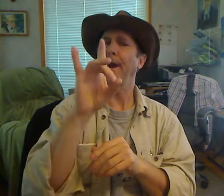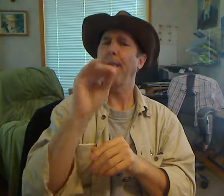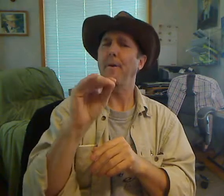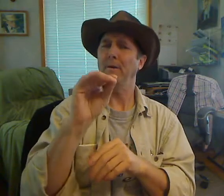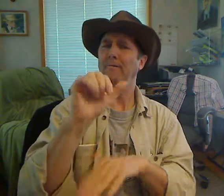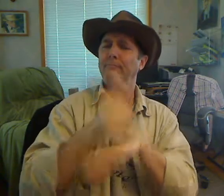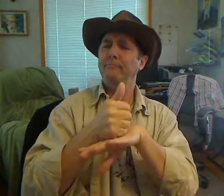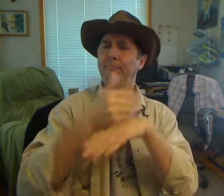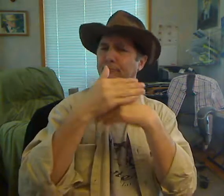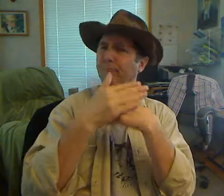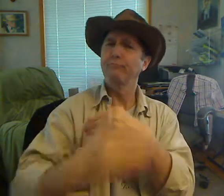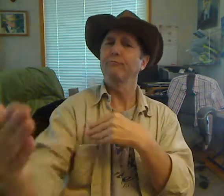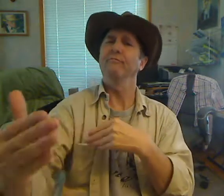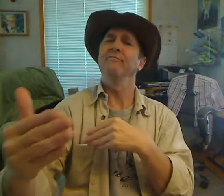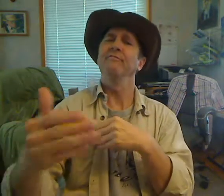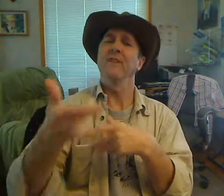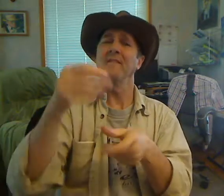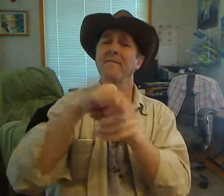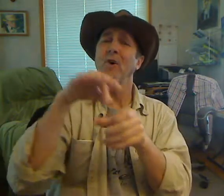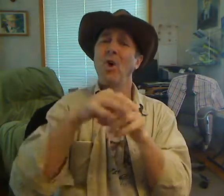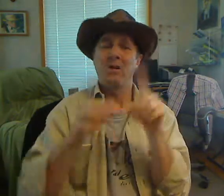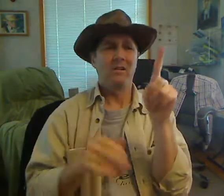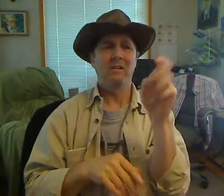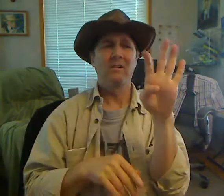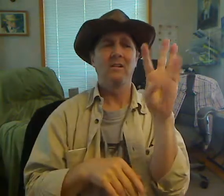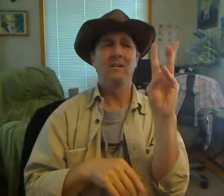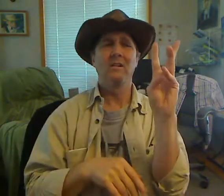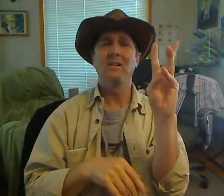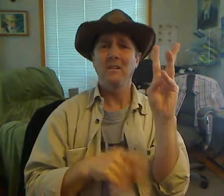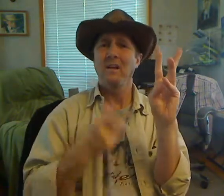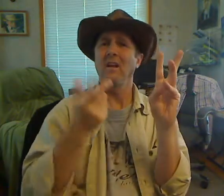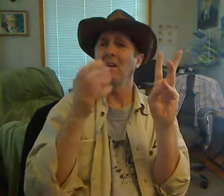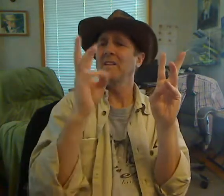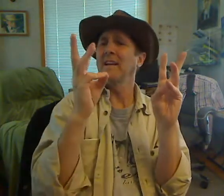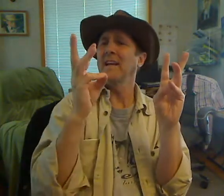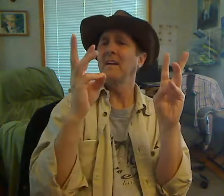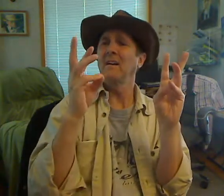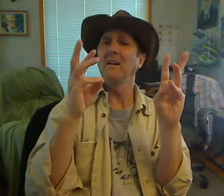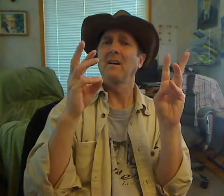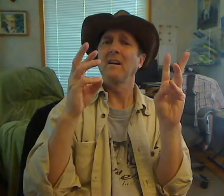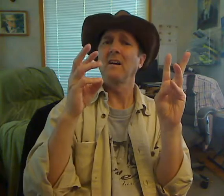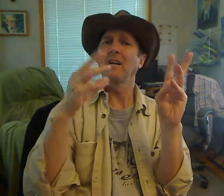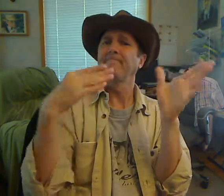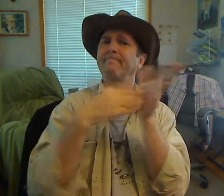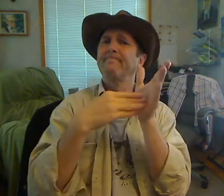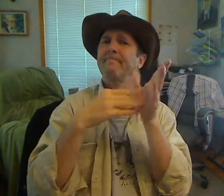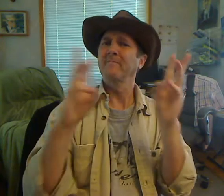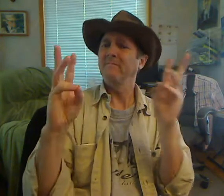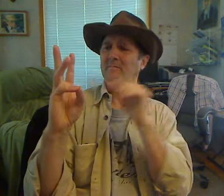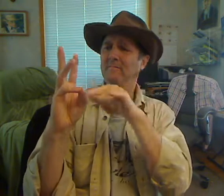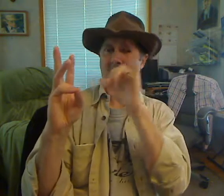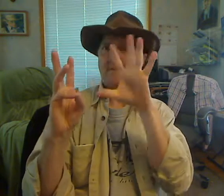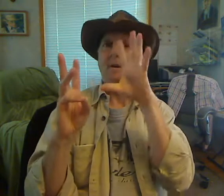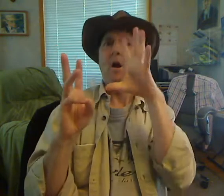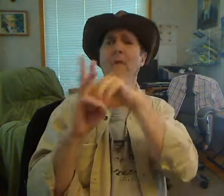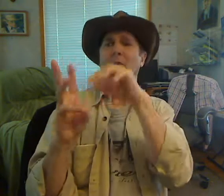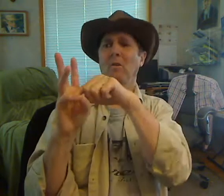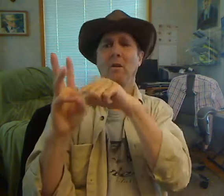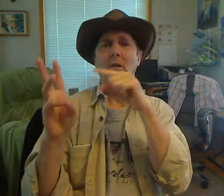extradition. Karanjic managed to evade capture for 13 years. Towards the end, he lived and worked in Belgrade. In